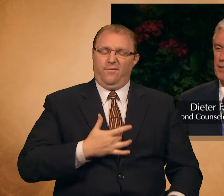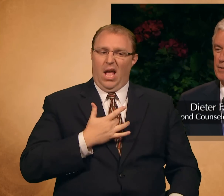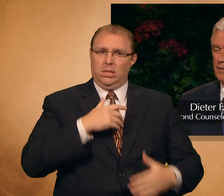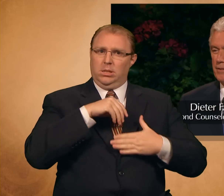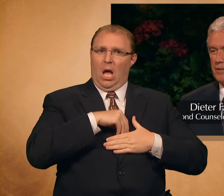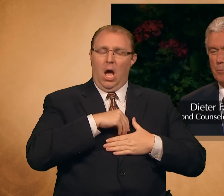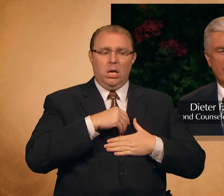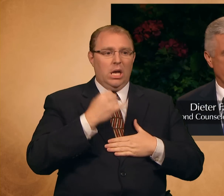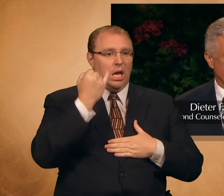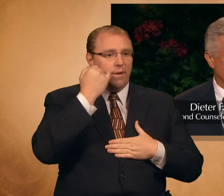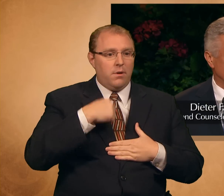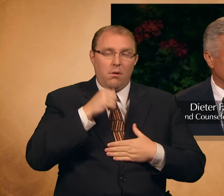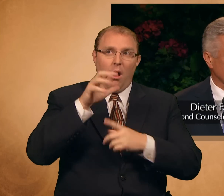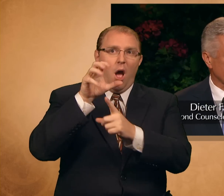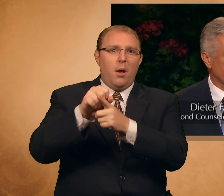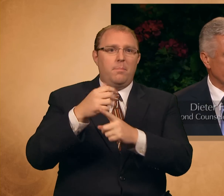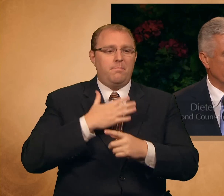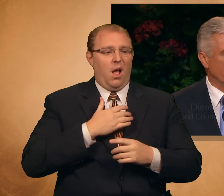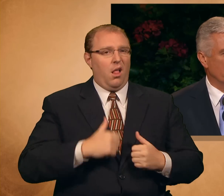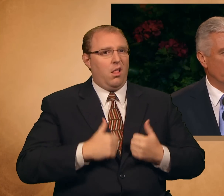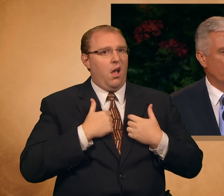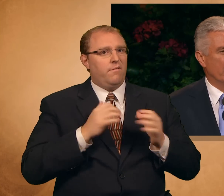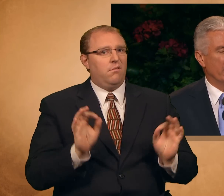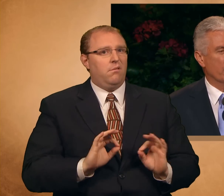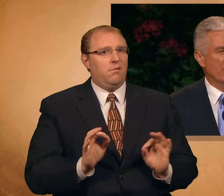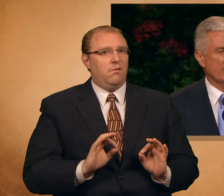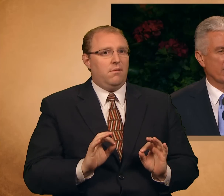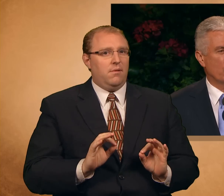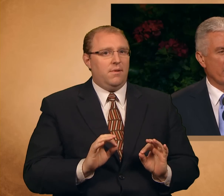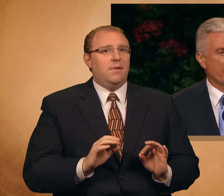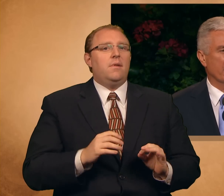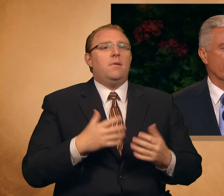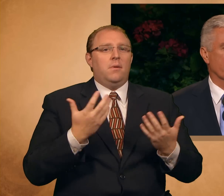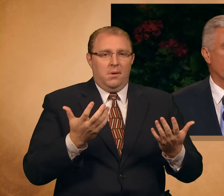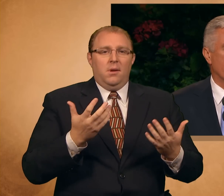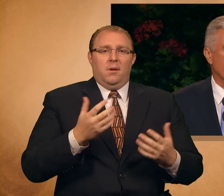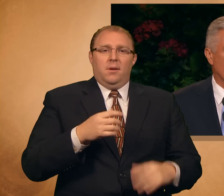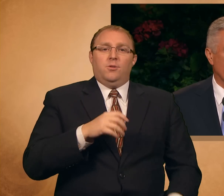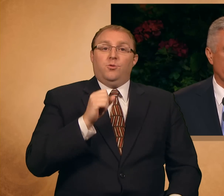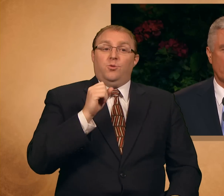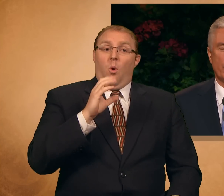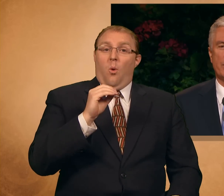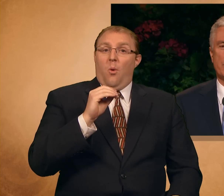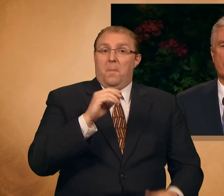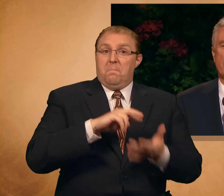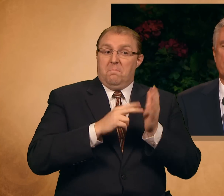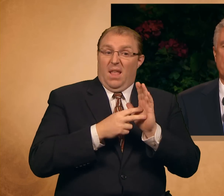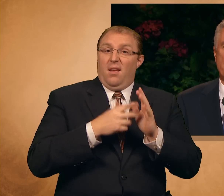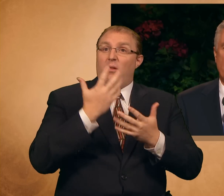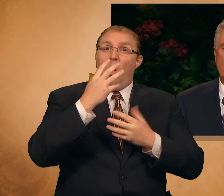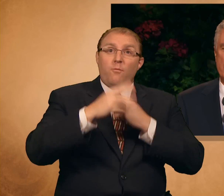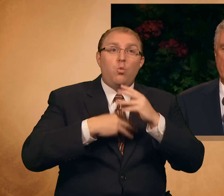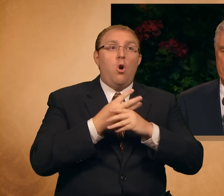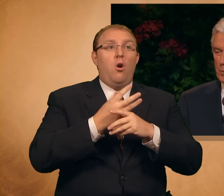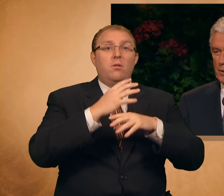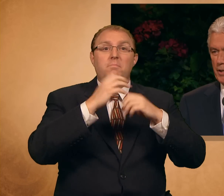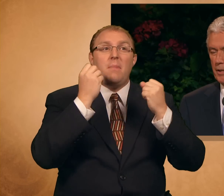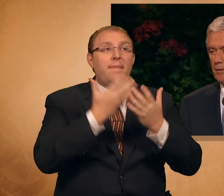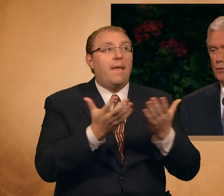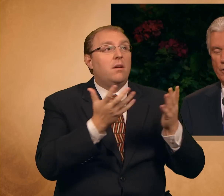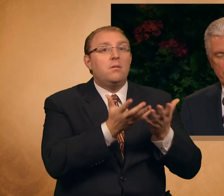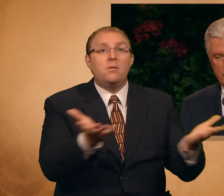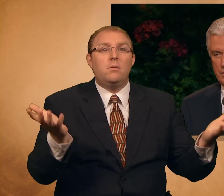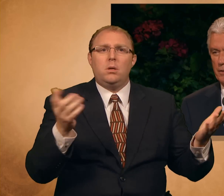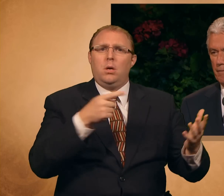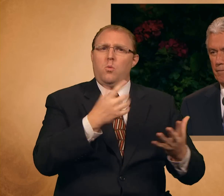existence depended. It was the one thing in all the world for which she most desperately